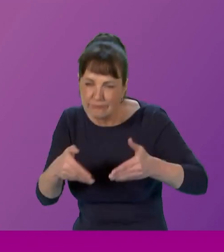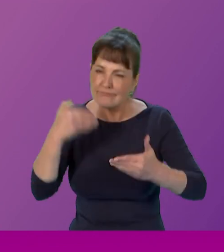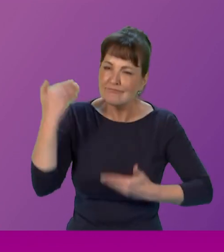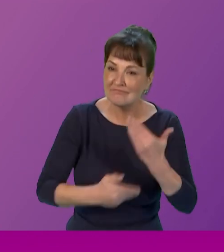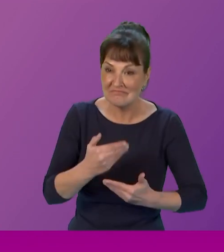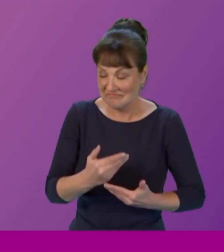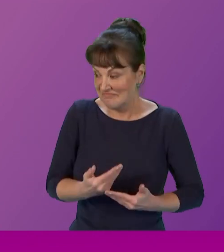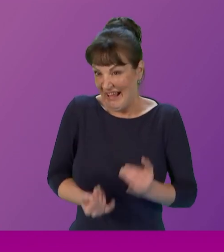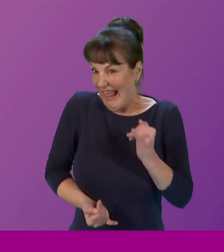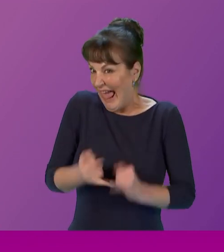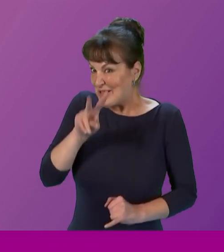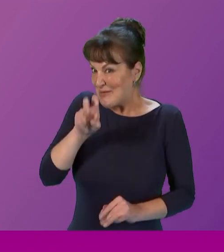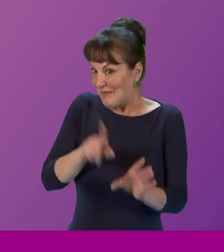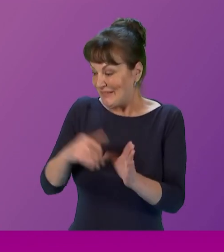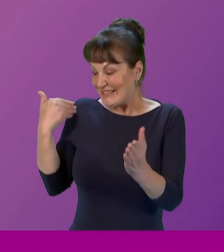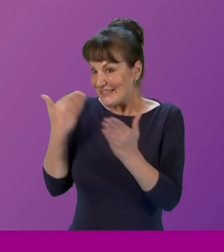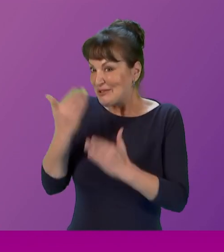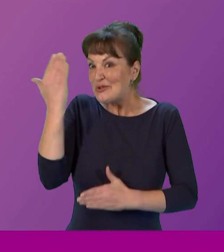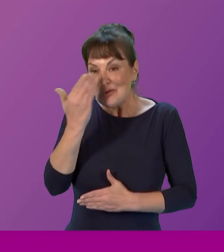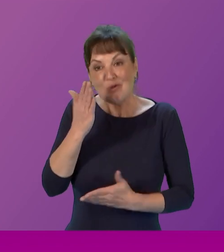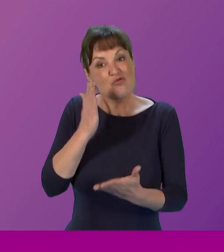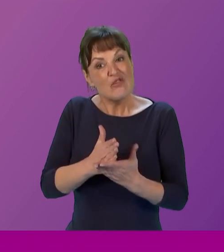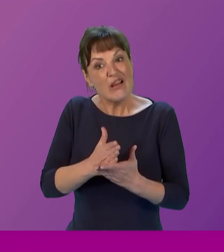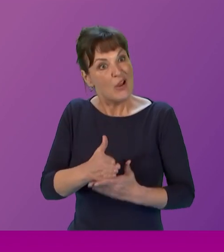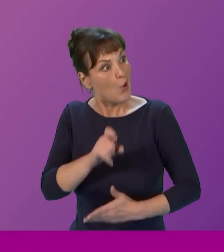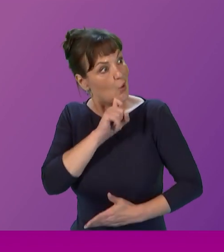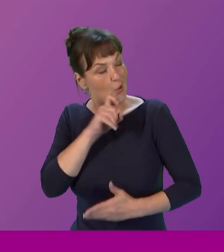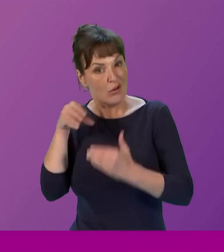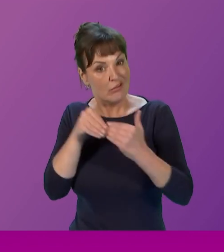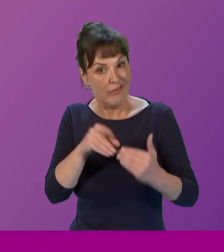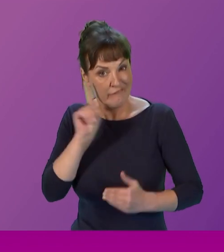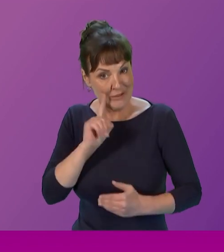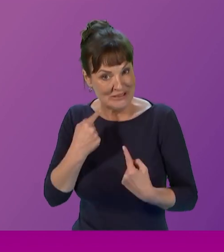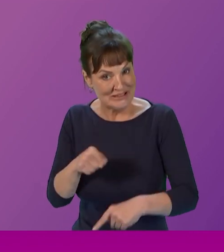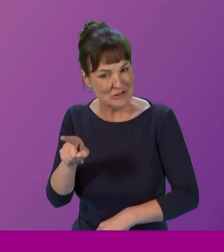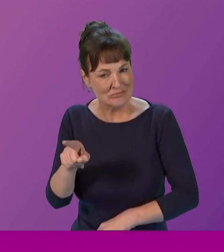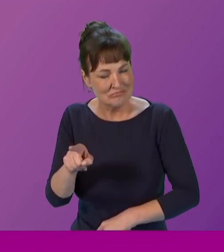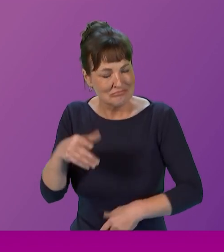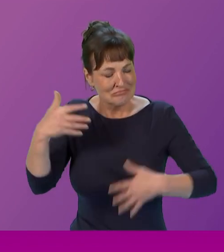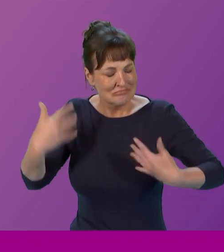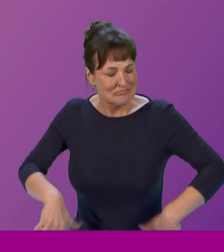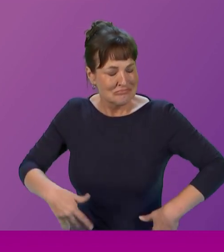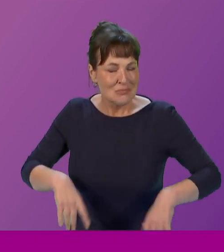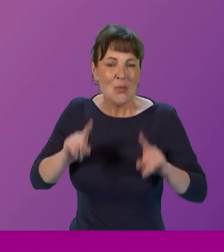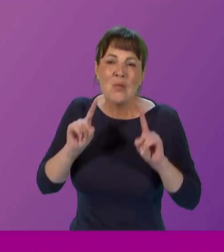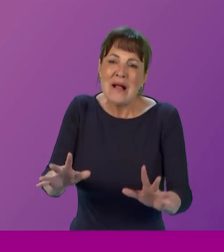12 years of my school journey have been led predominantly by women my female teachers have been wonderful role models